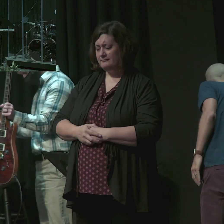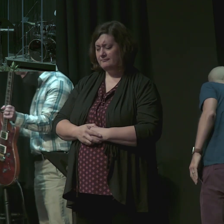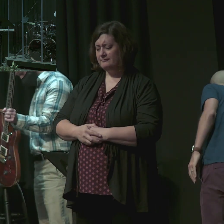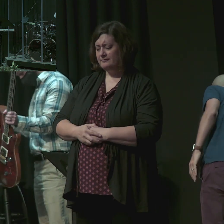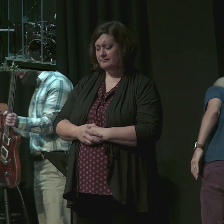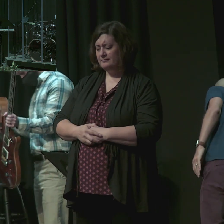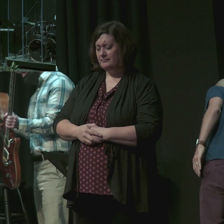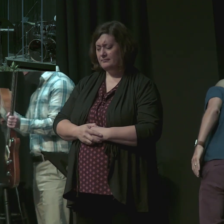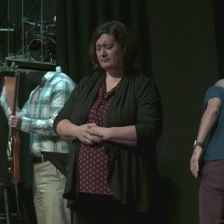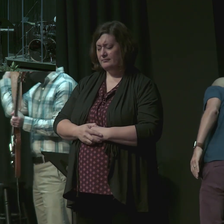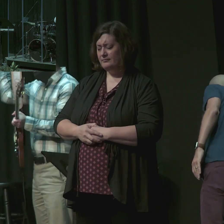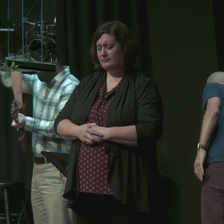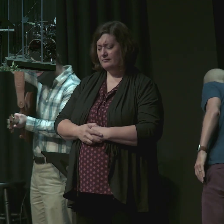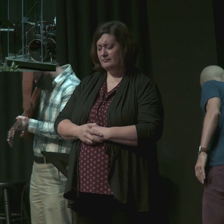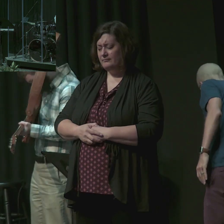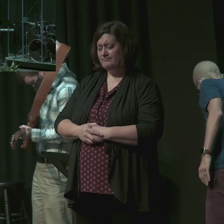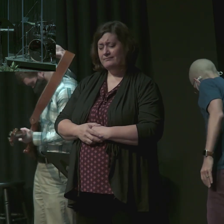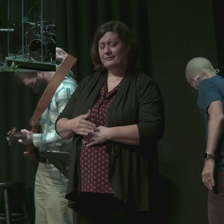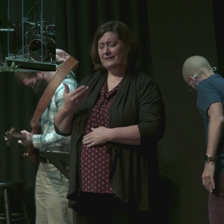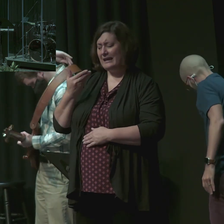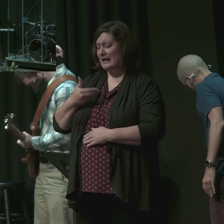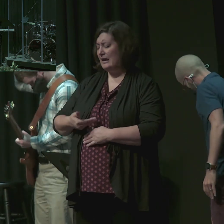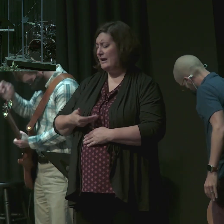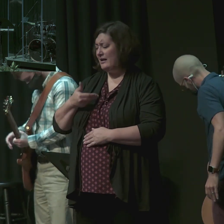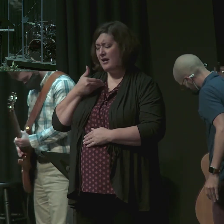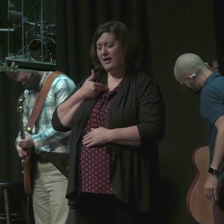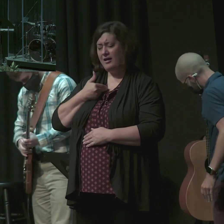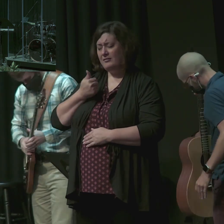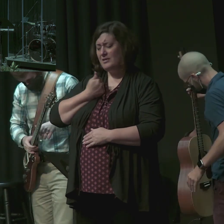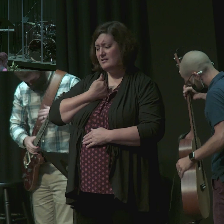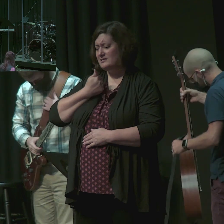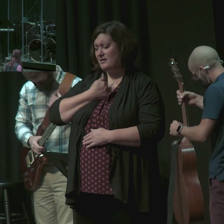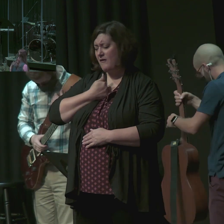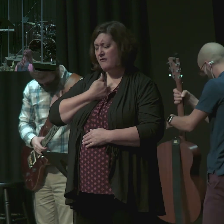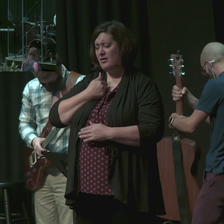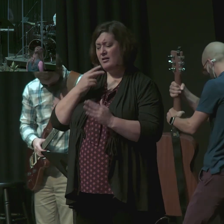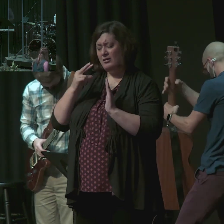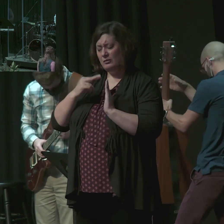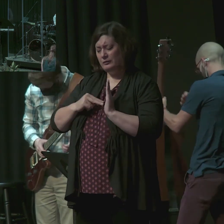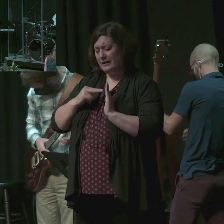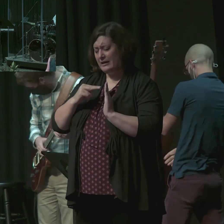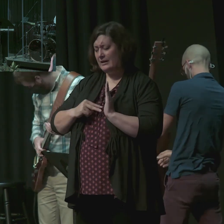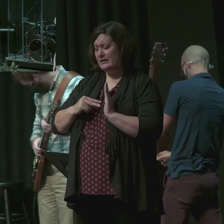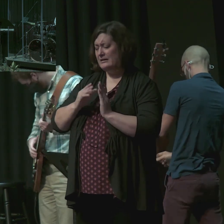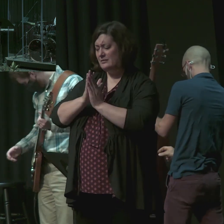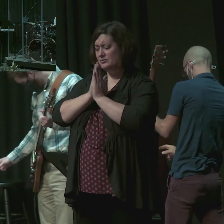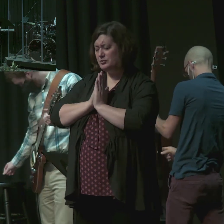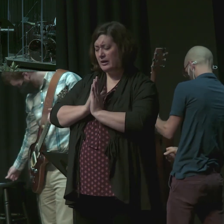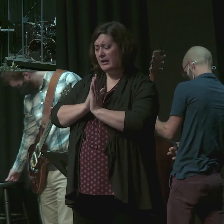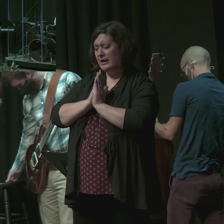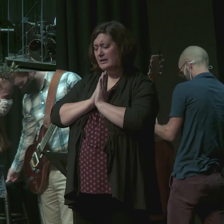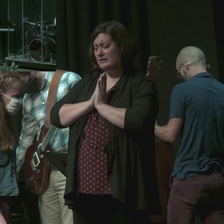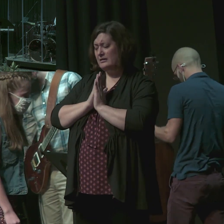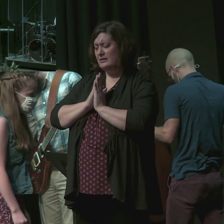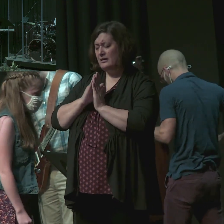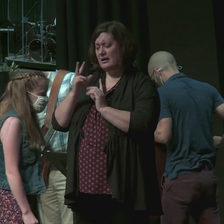and father even as I thought about and re-read and prayed over and